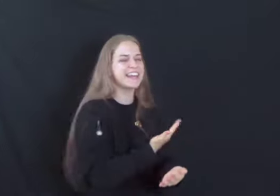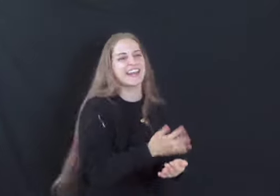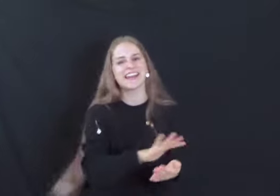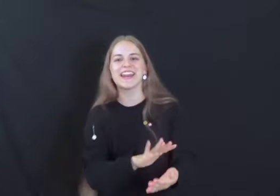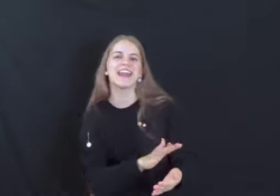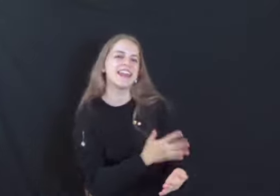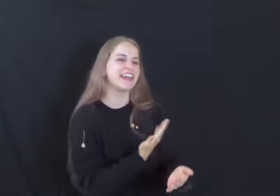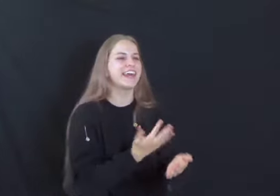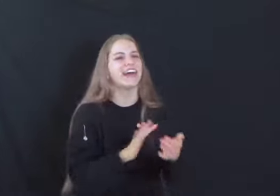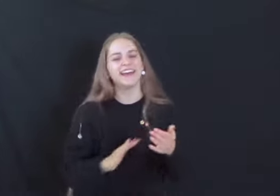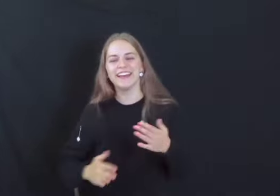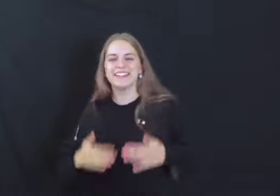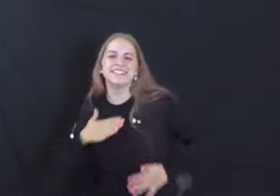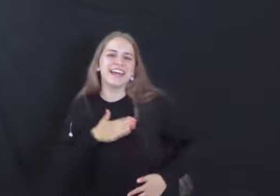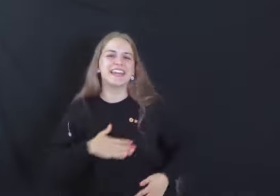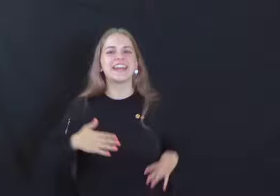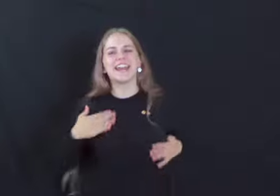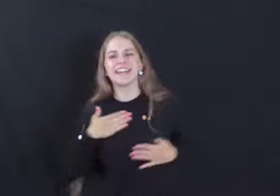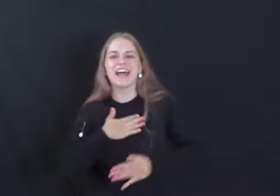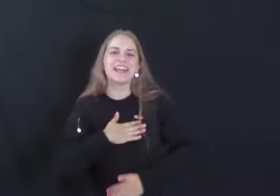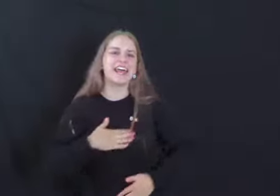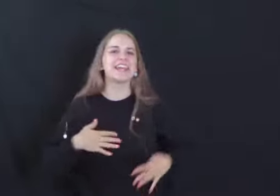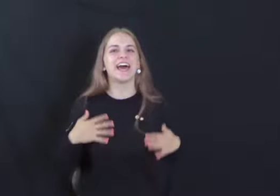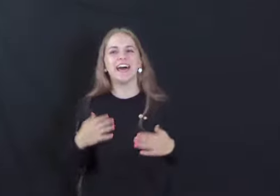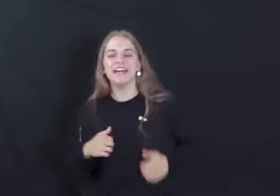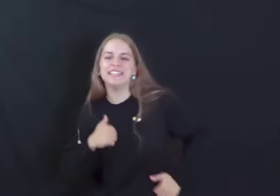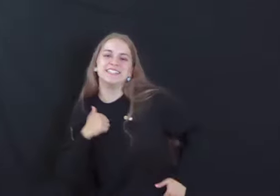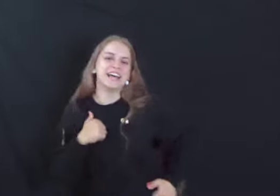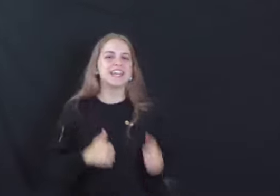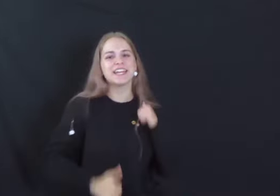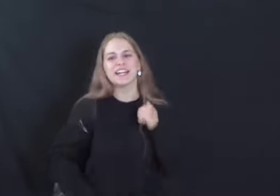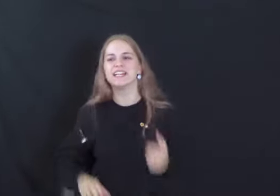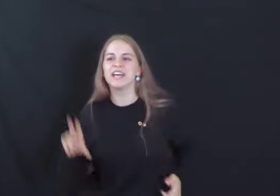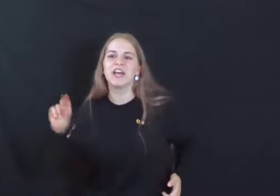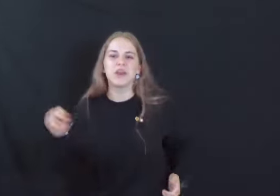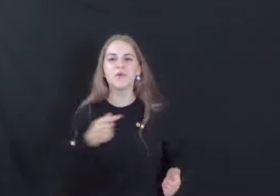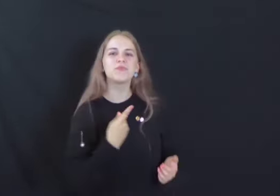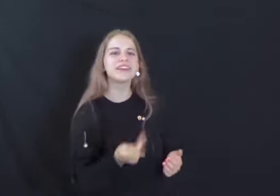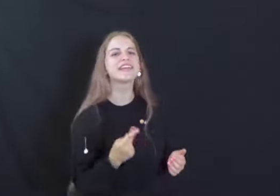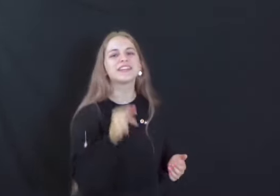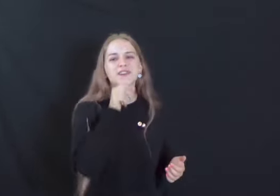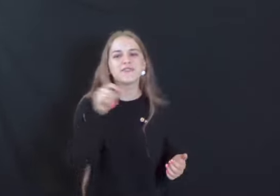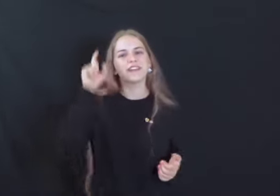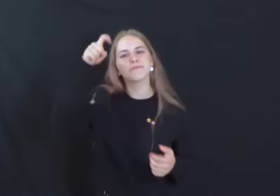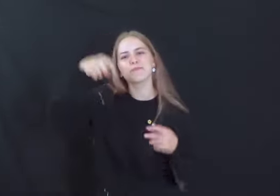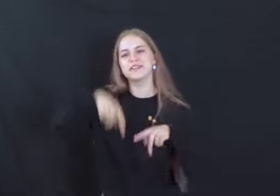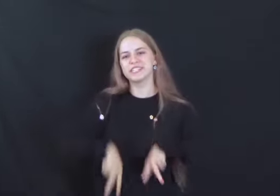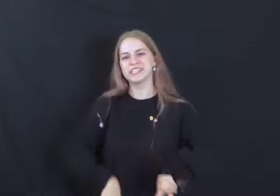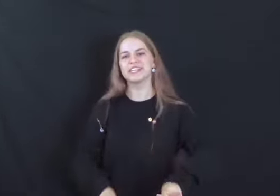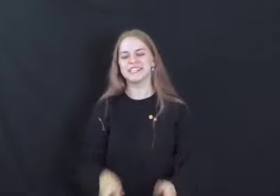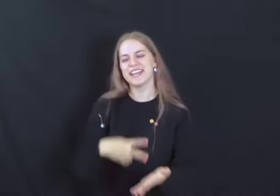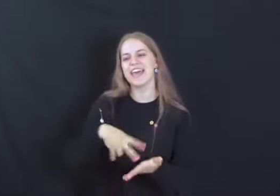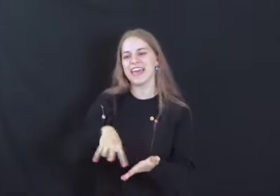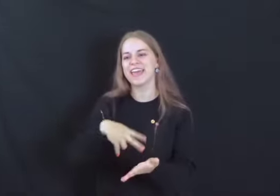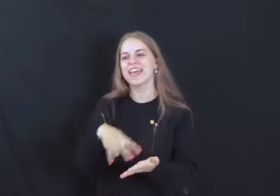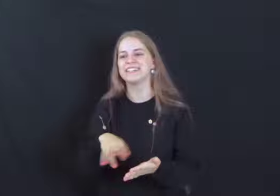-na-na-na-na, na-na-na-na-na, na-na-na-na-na Don't all your permission to dance Na